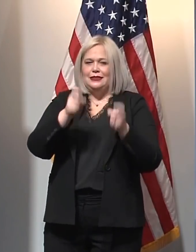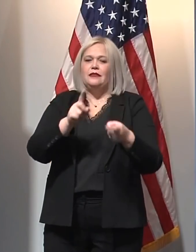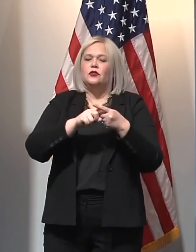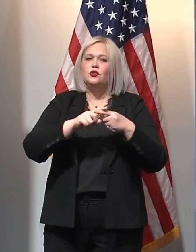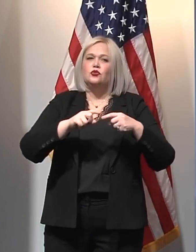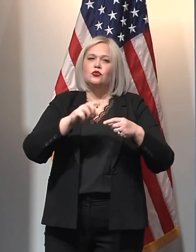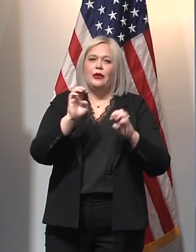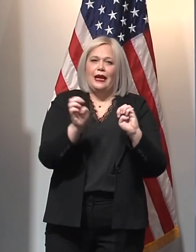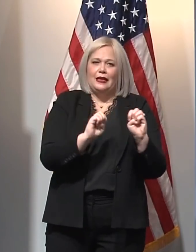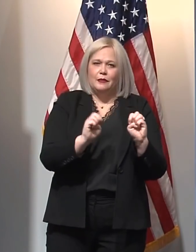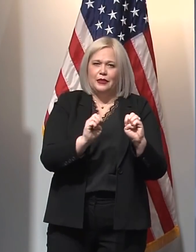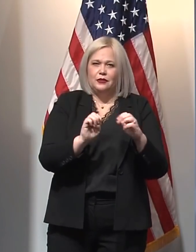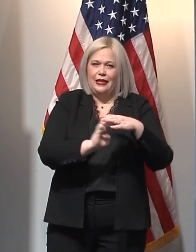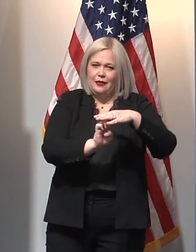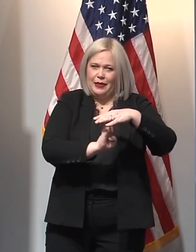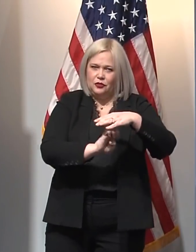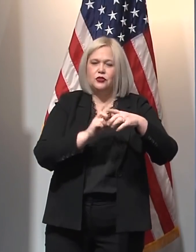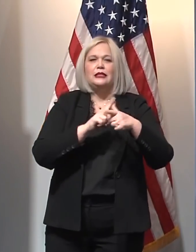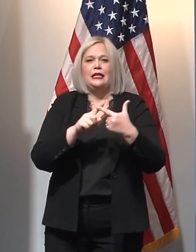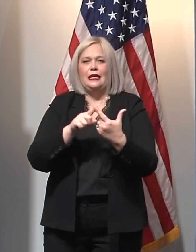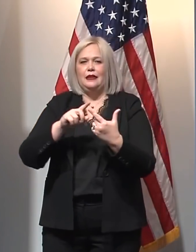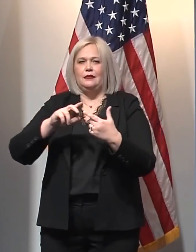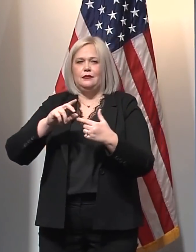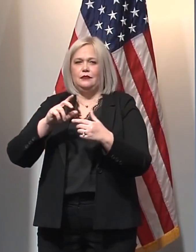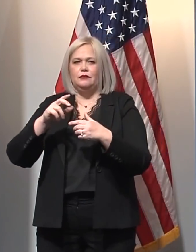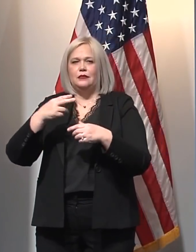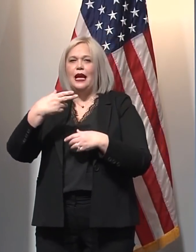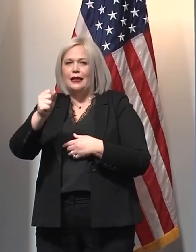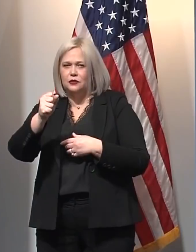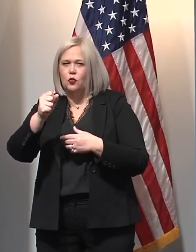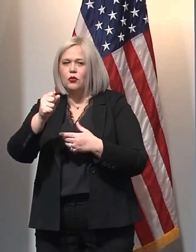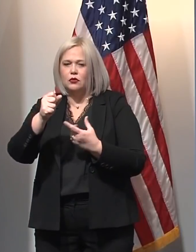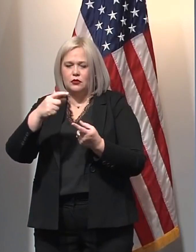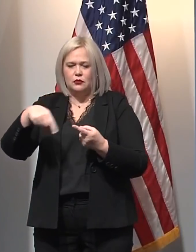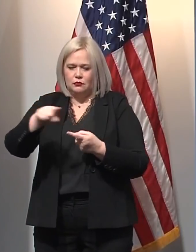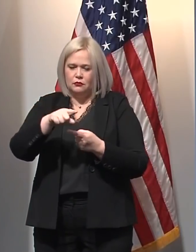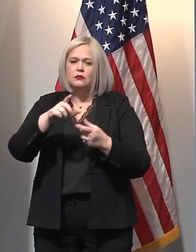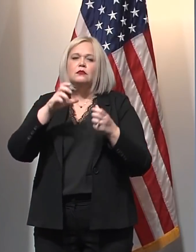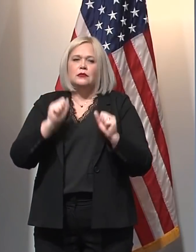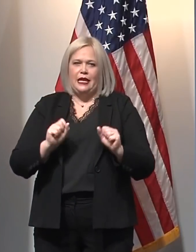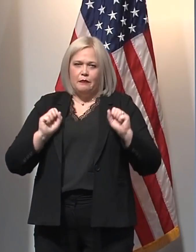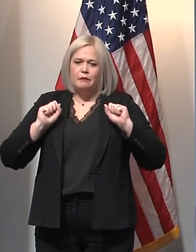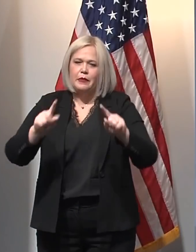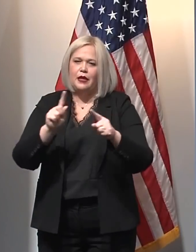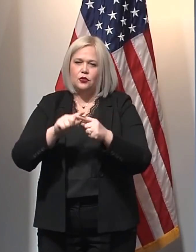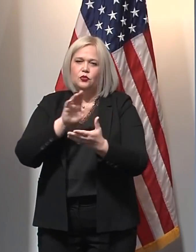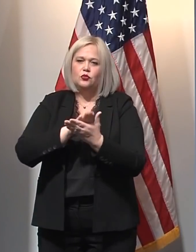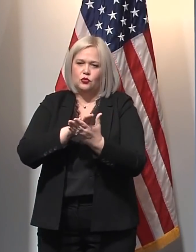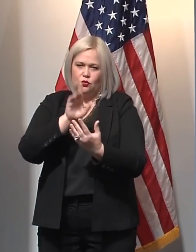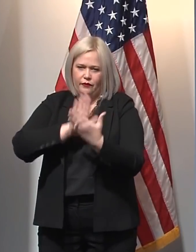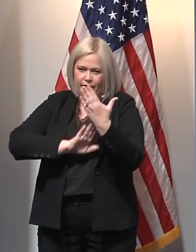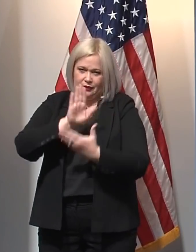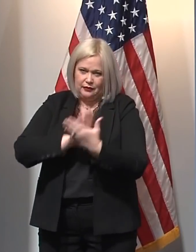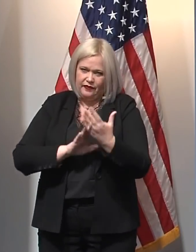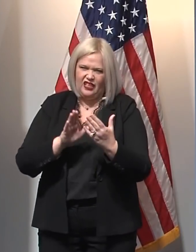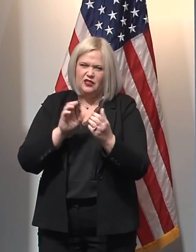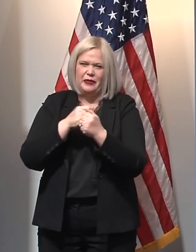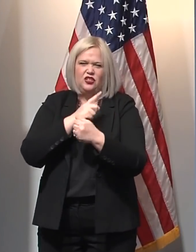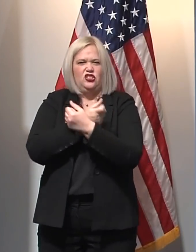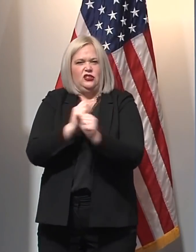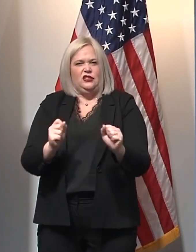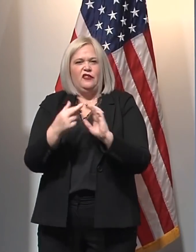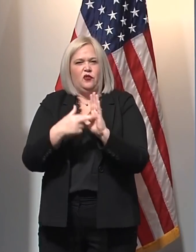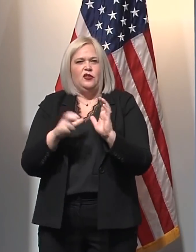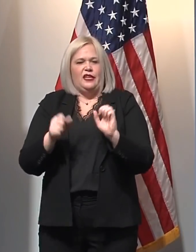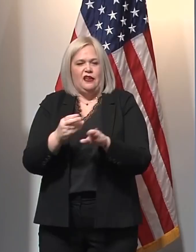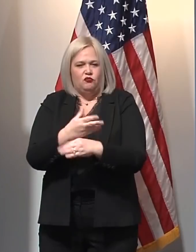emergency relief fund to help aid school districts in returning safely to in-person learning. Through the